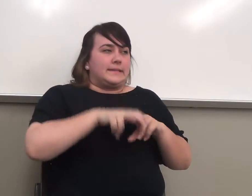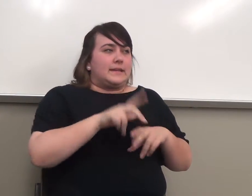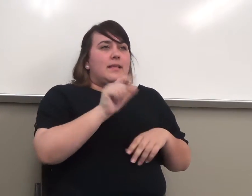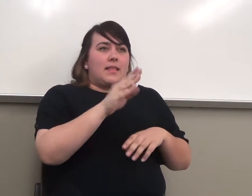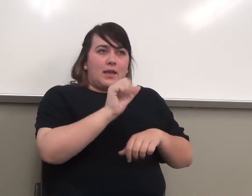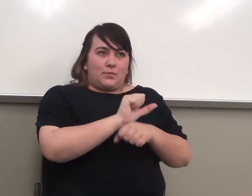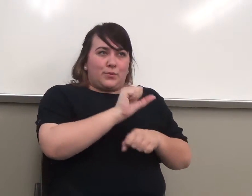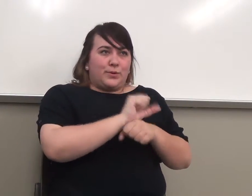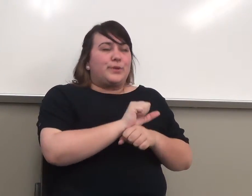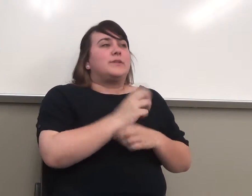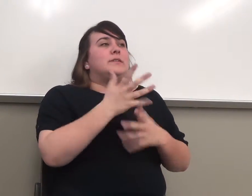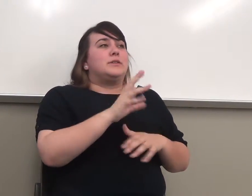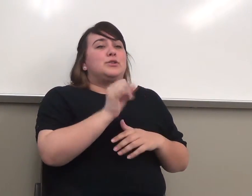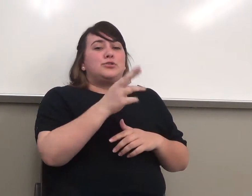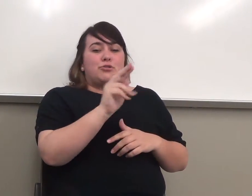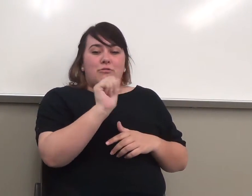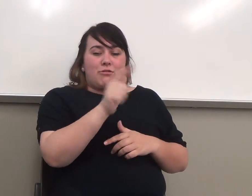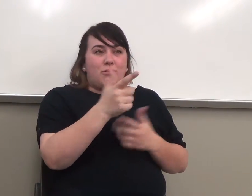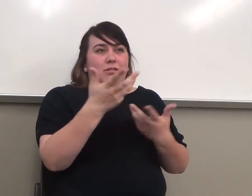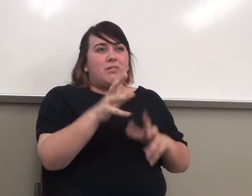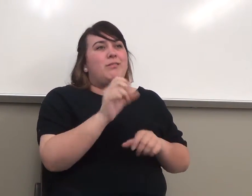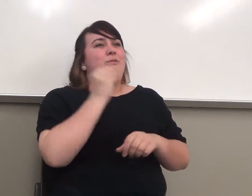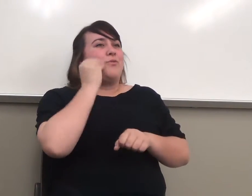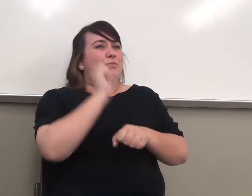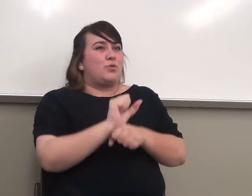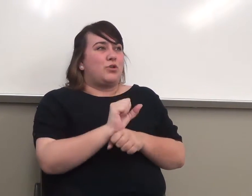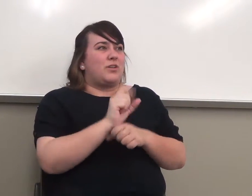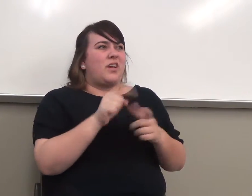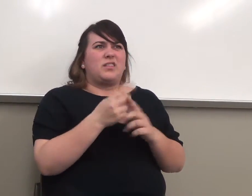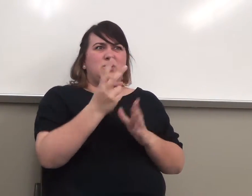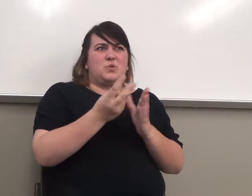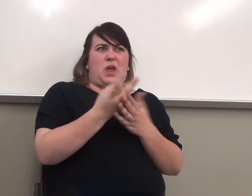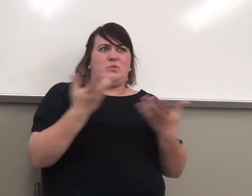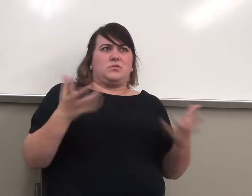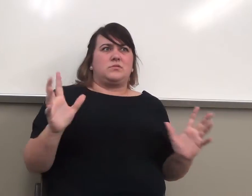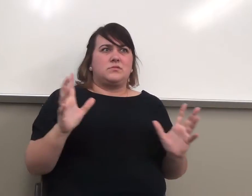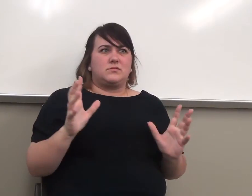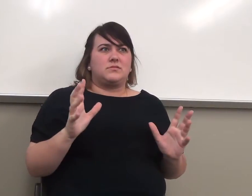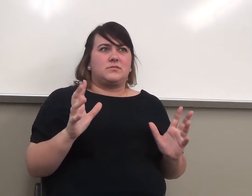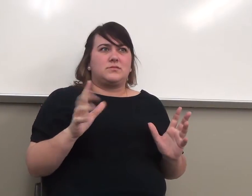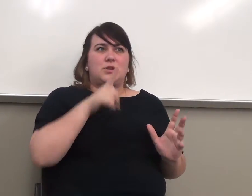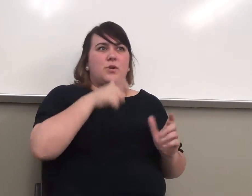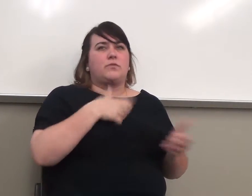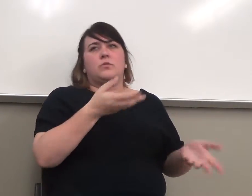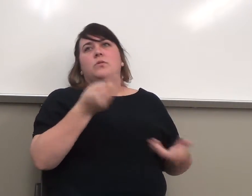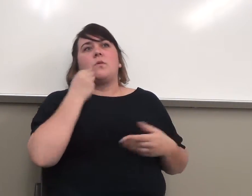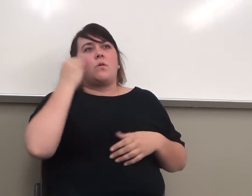homework while you're sitting down there, and you're done. You don't have to take any of that stuff home. Okay?